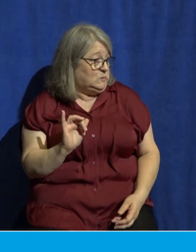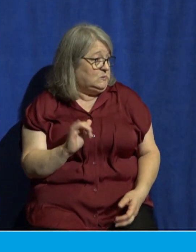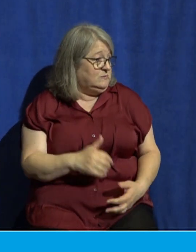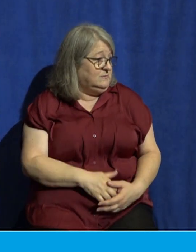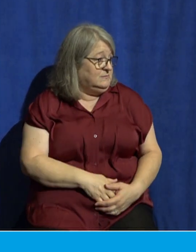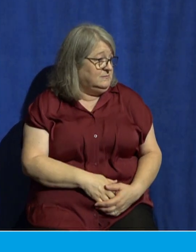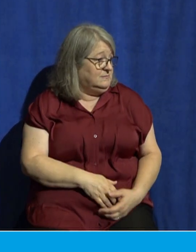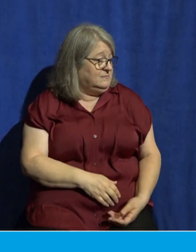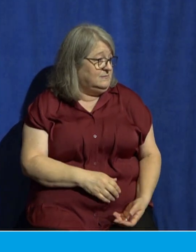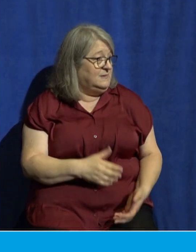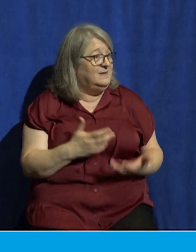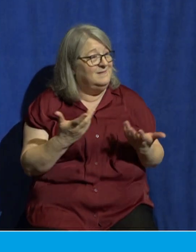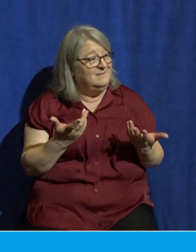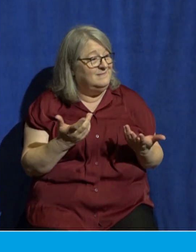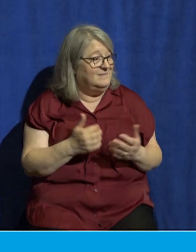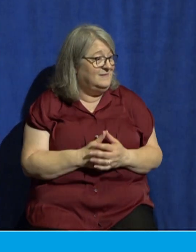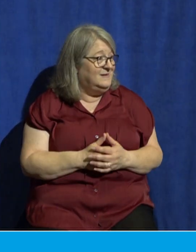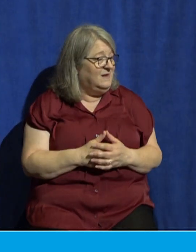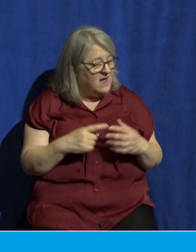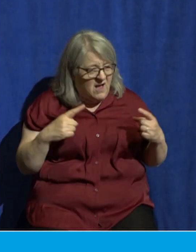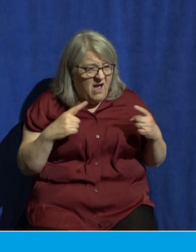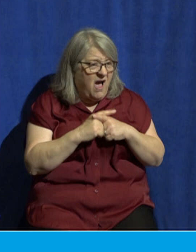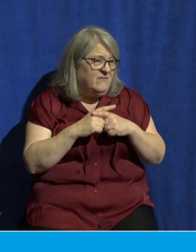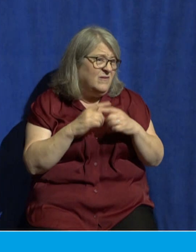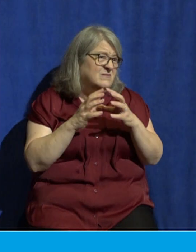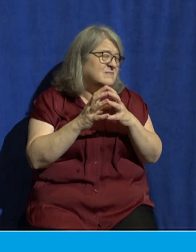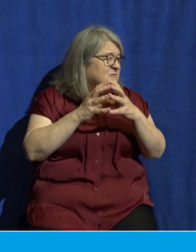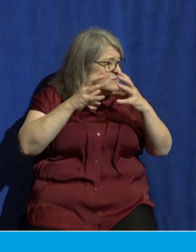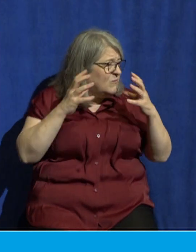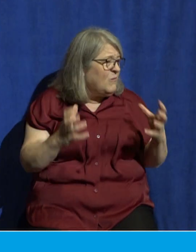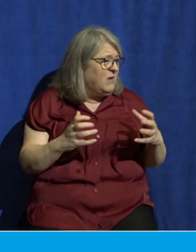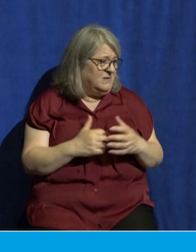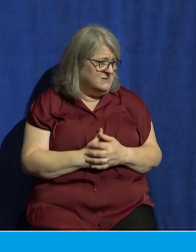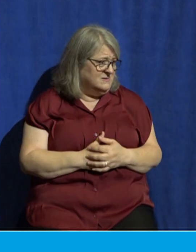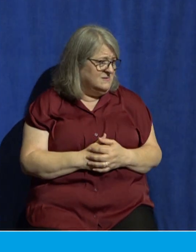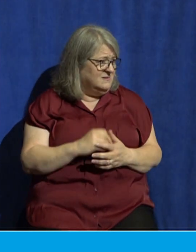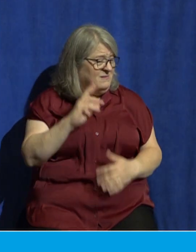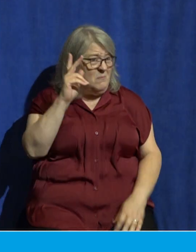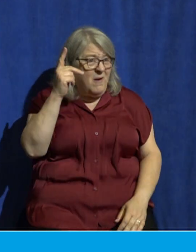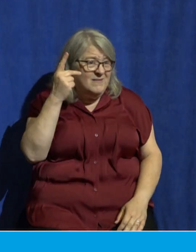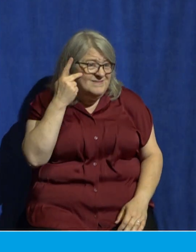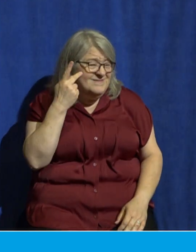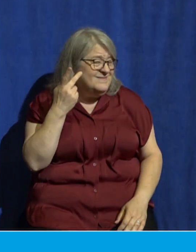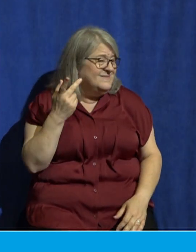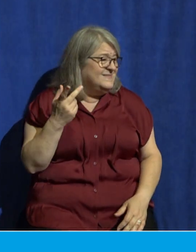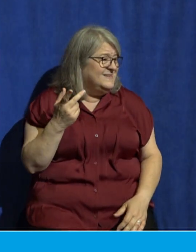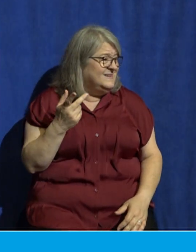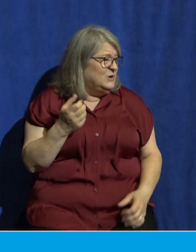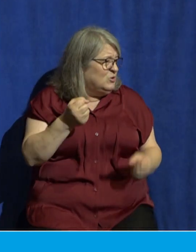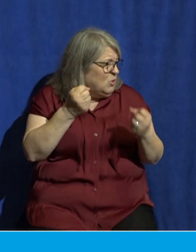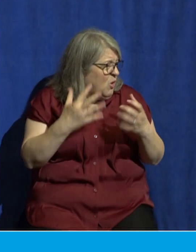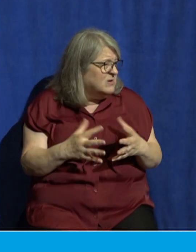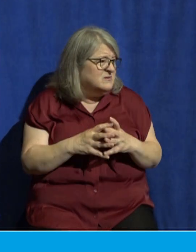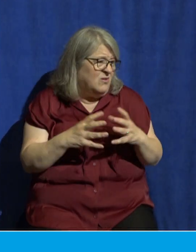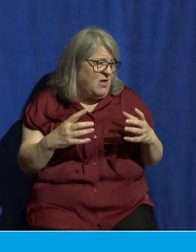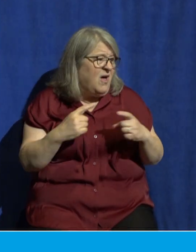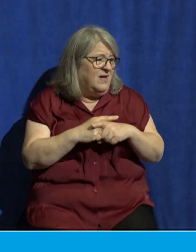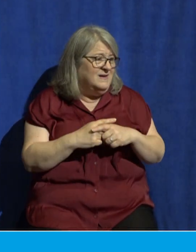Just the conflict, the tension that our politics tends to produce, how divided and hostile